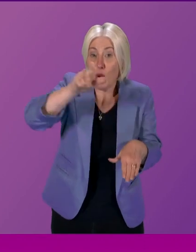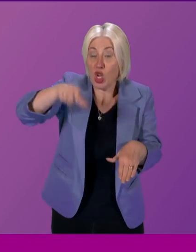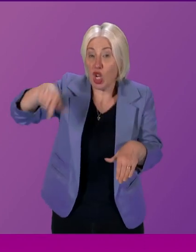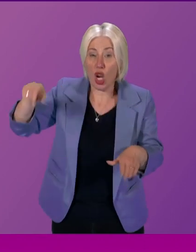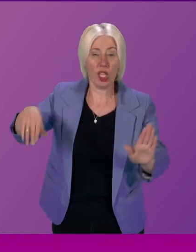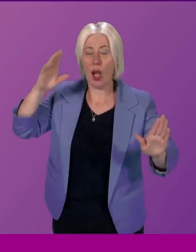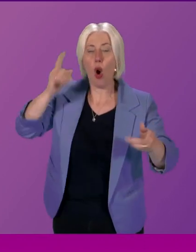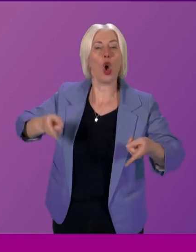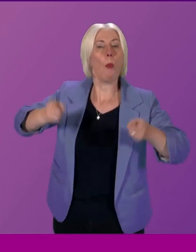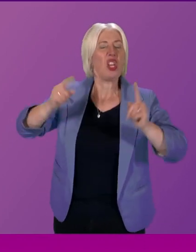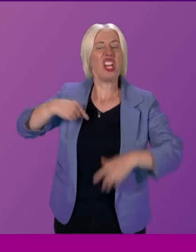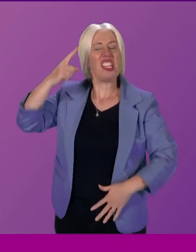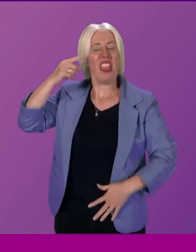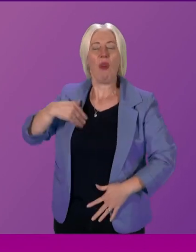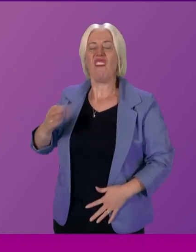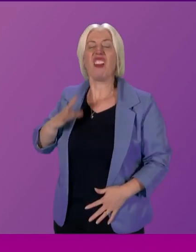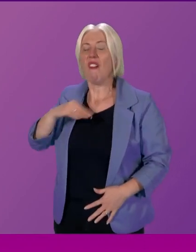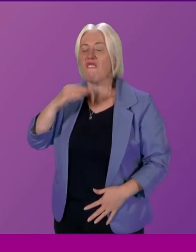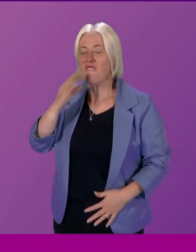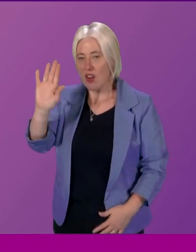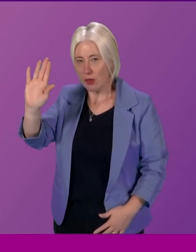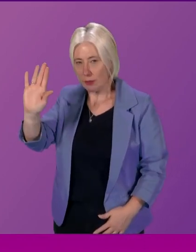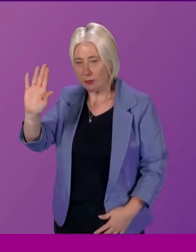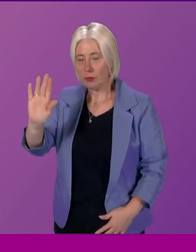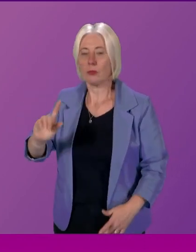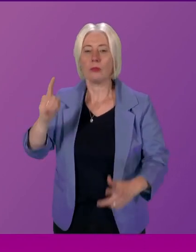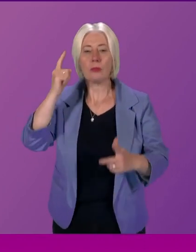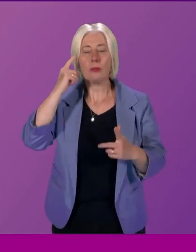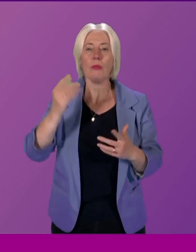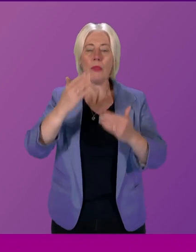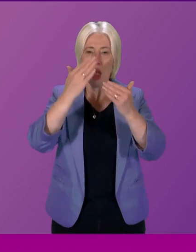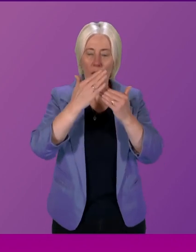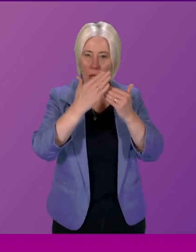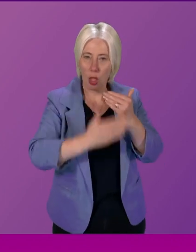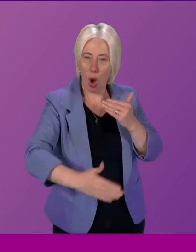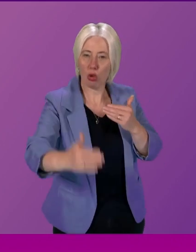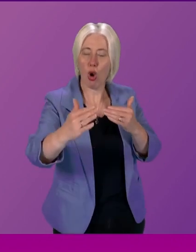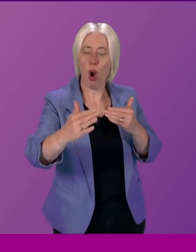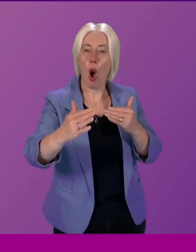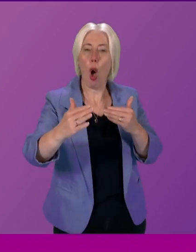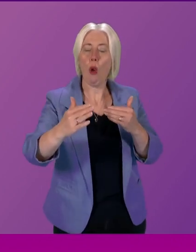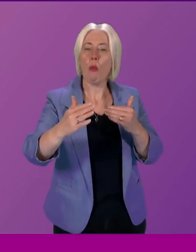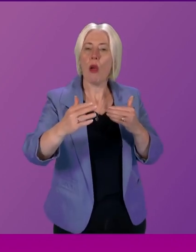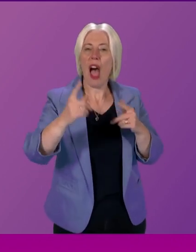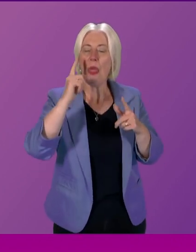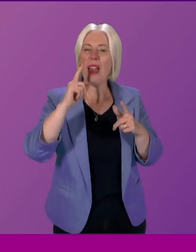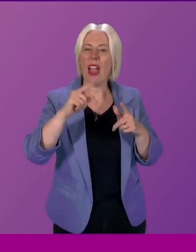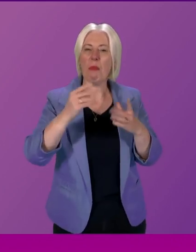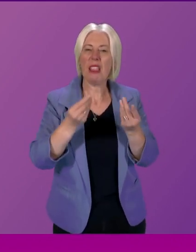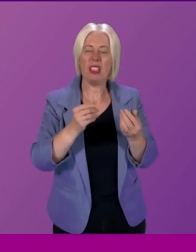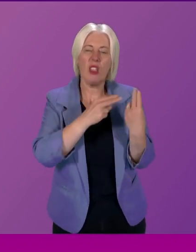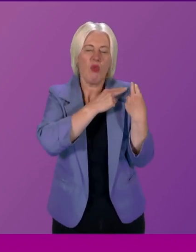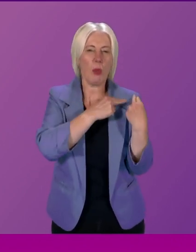probably enough commissioners as far as the long-term situation in this parliament and diluting it no I don't because